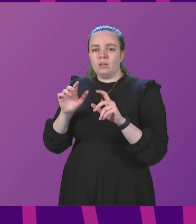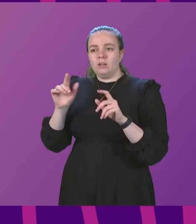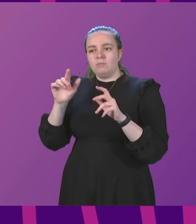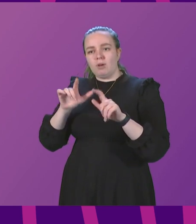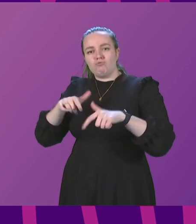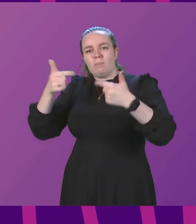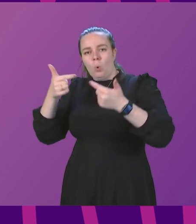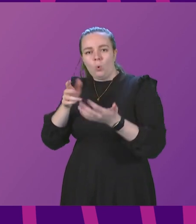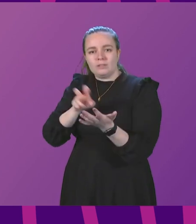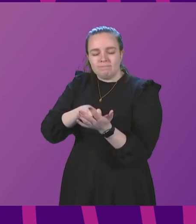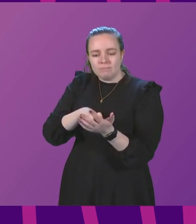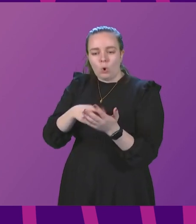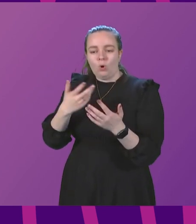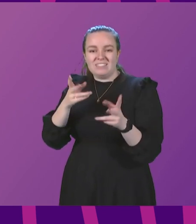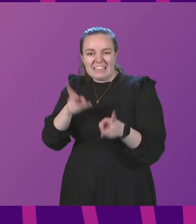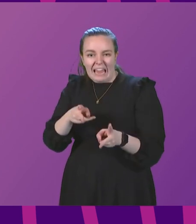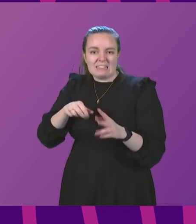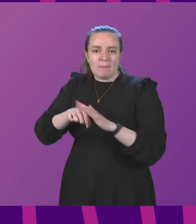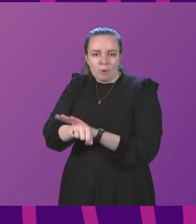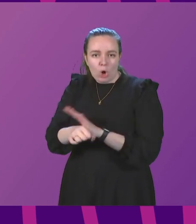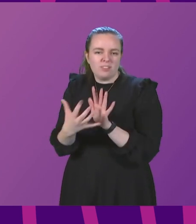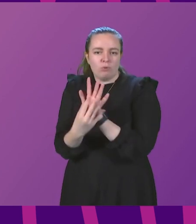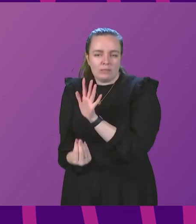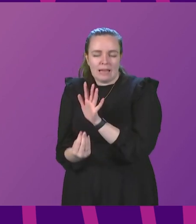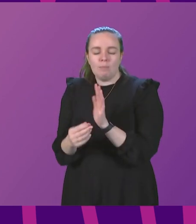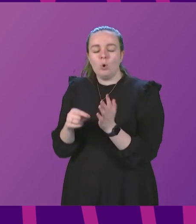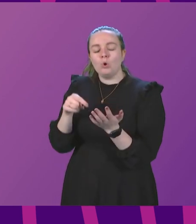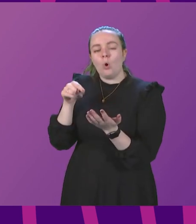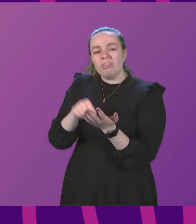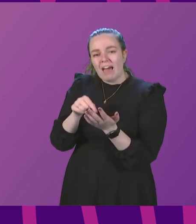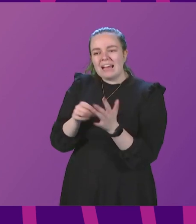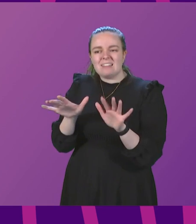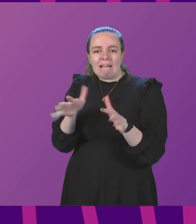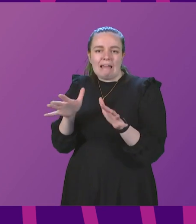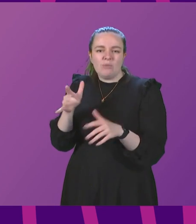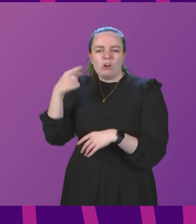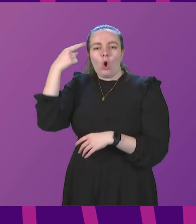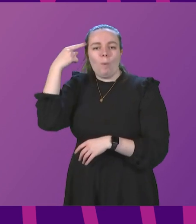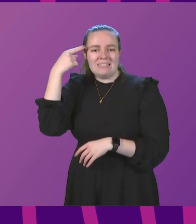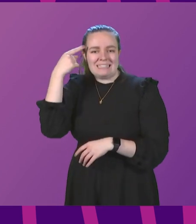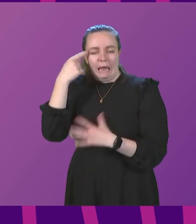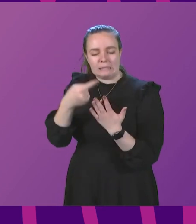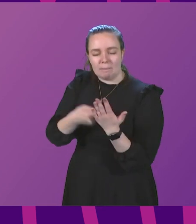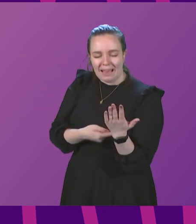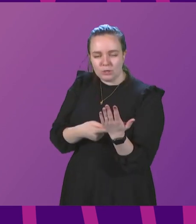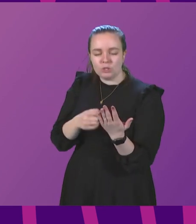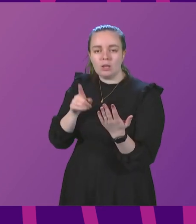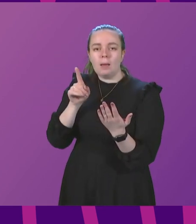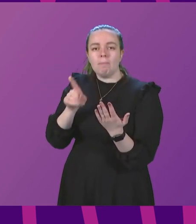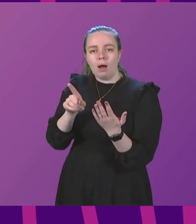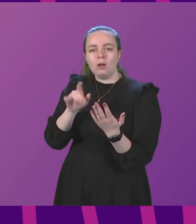and births, for example. So these are the kind of, I think, common sense measures. But we